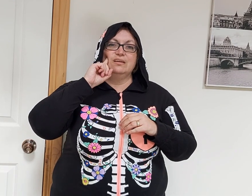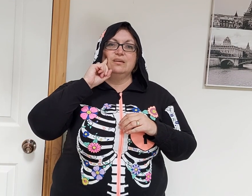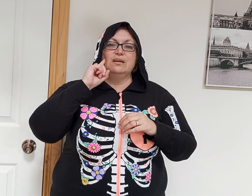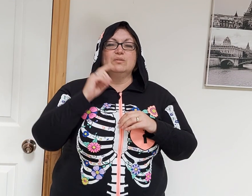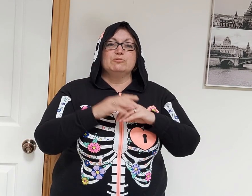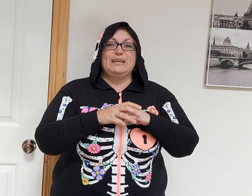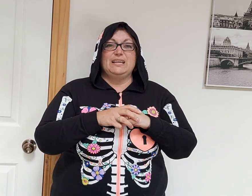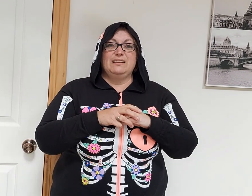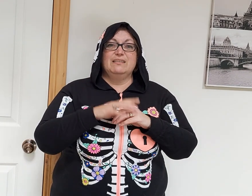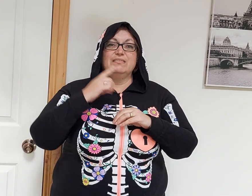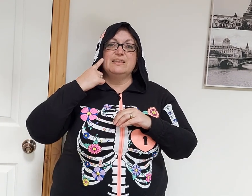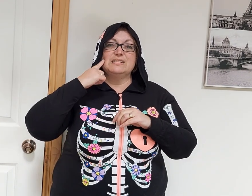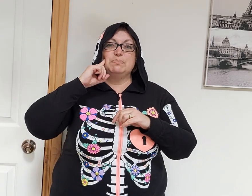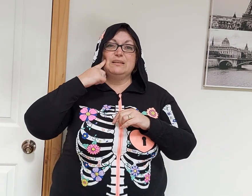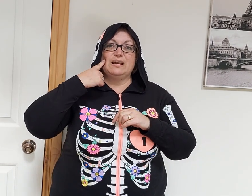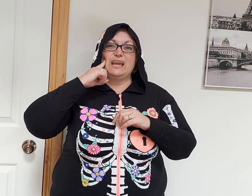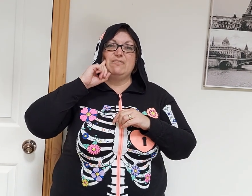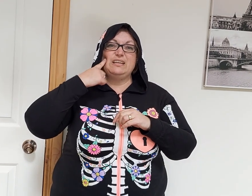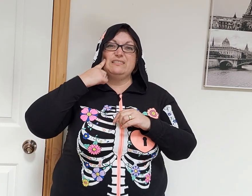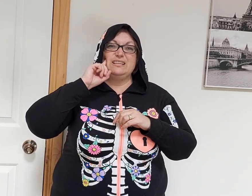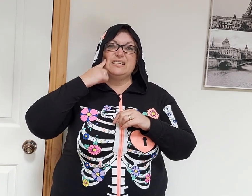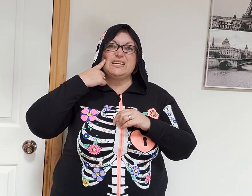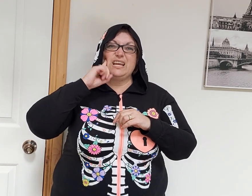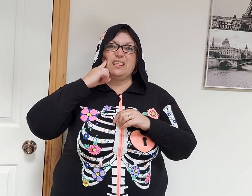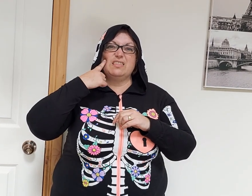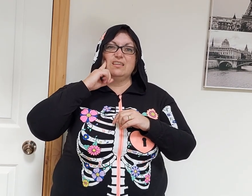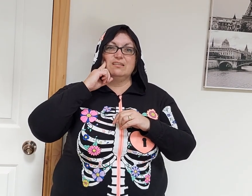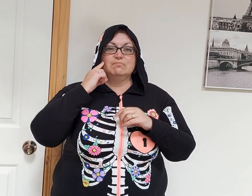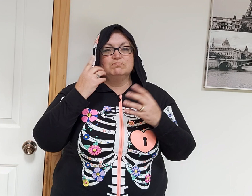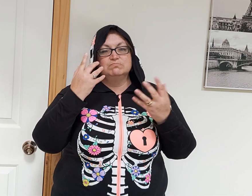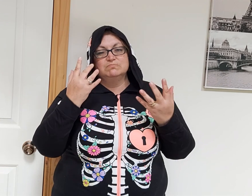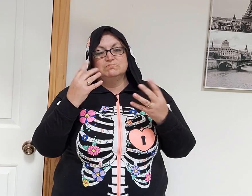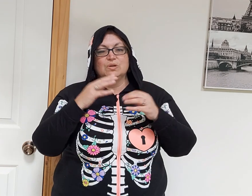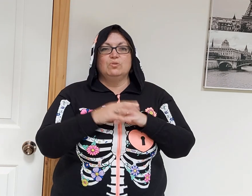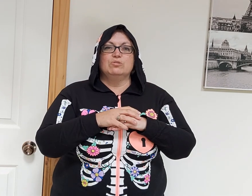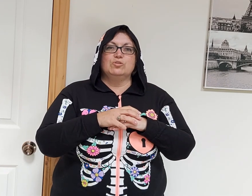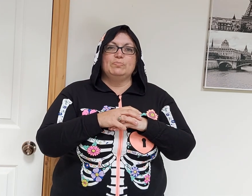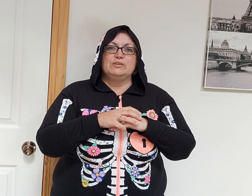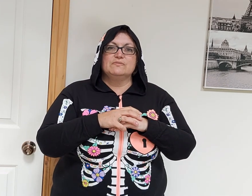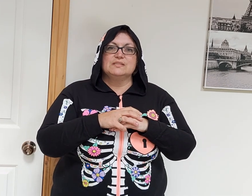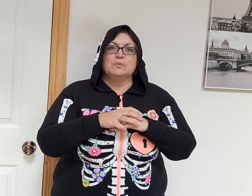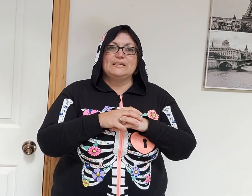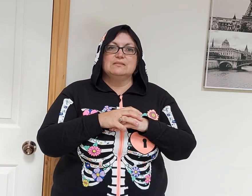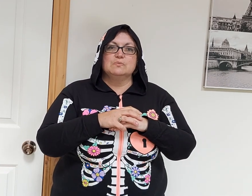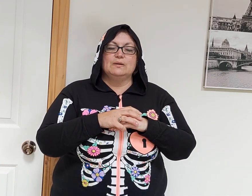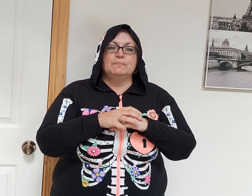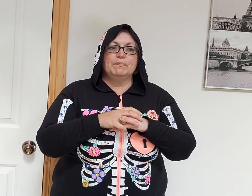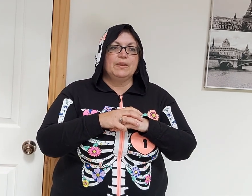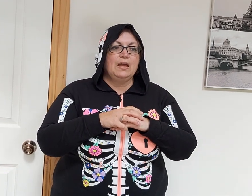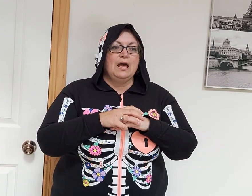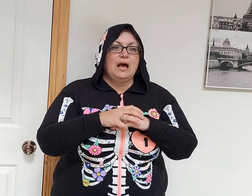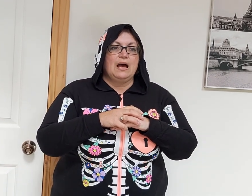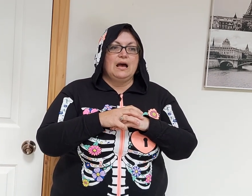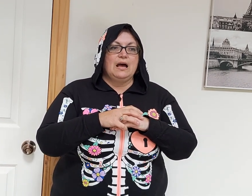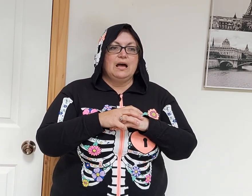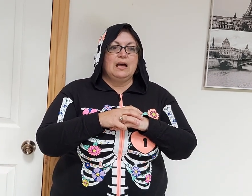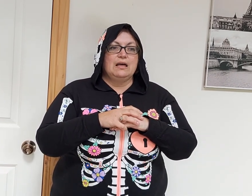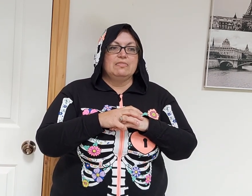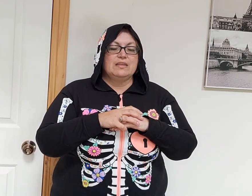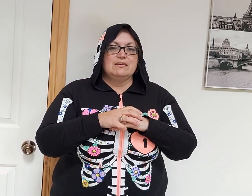I was reading. That's a bit like cavities in your teeth. Or it could be used for sweets as well. The